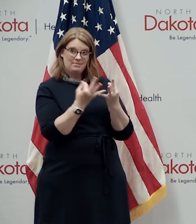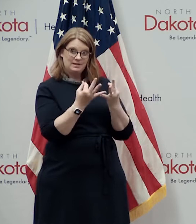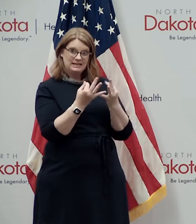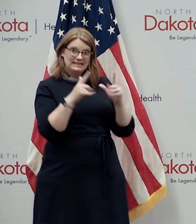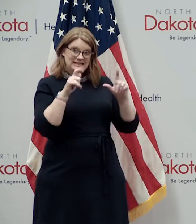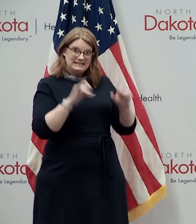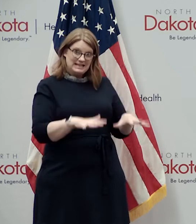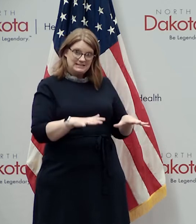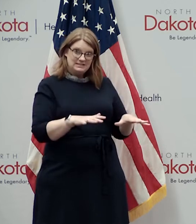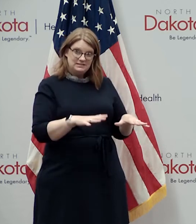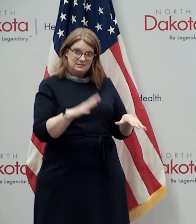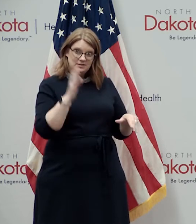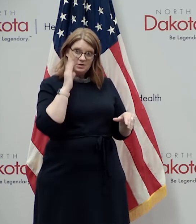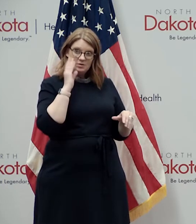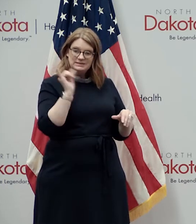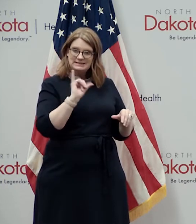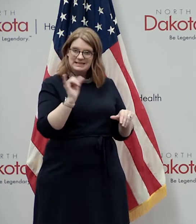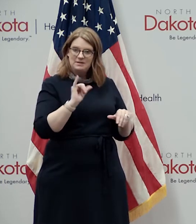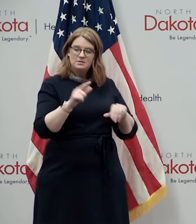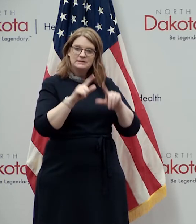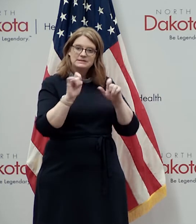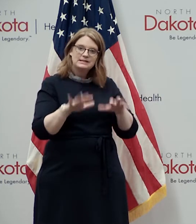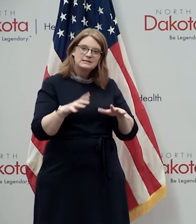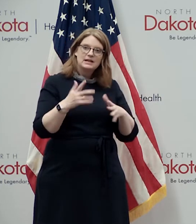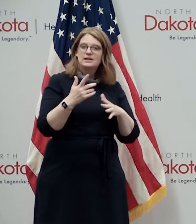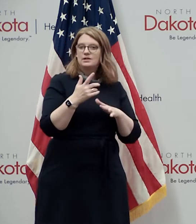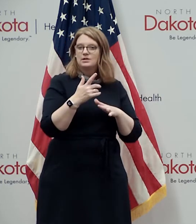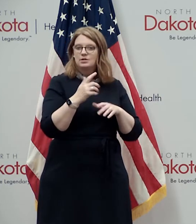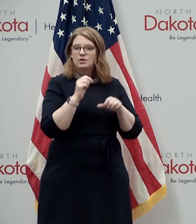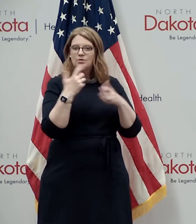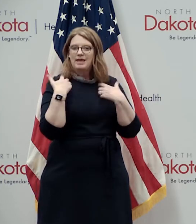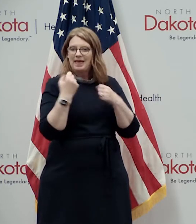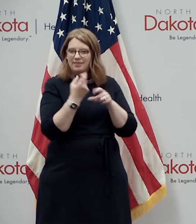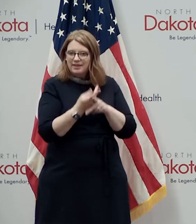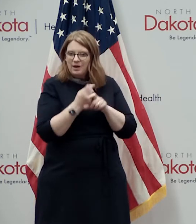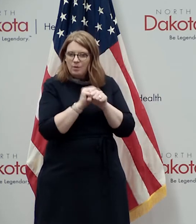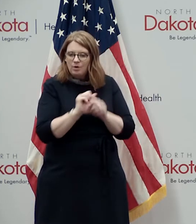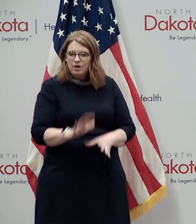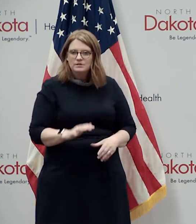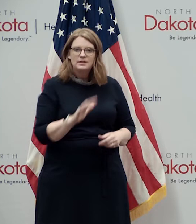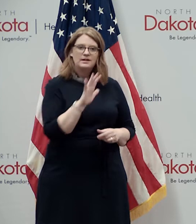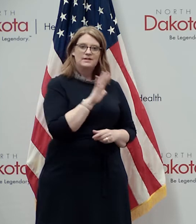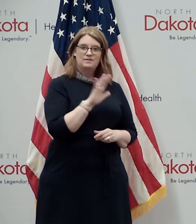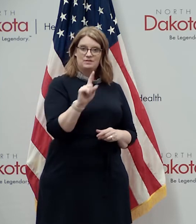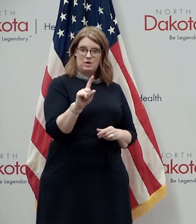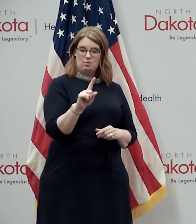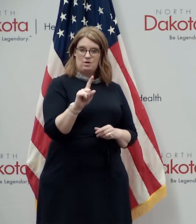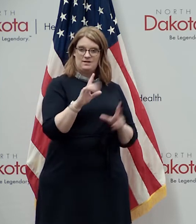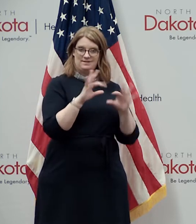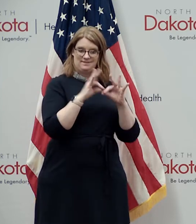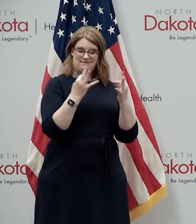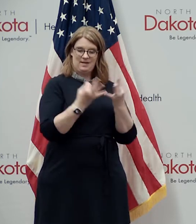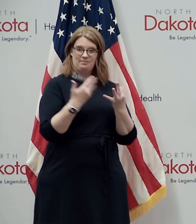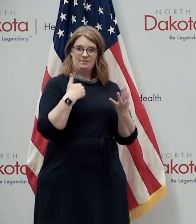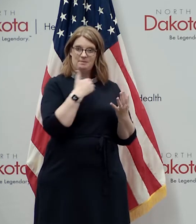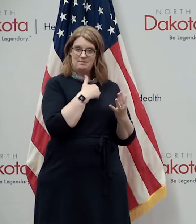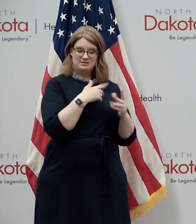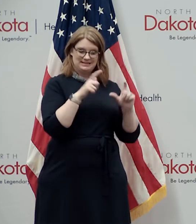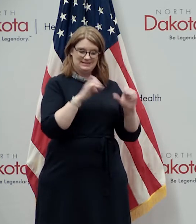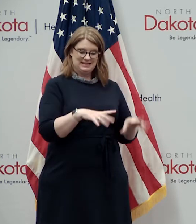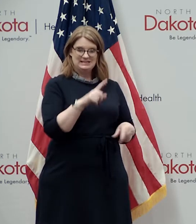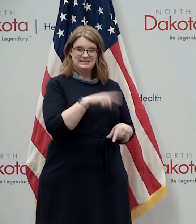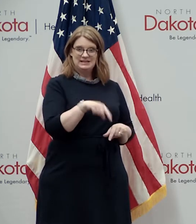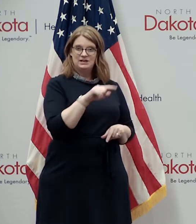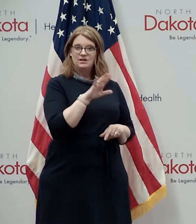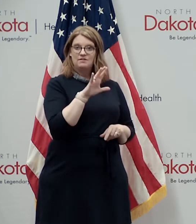tested the same way we're testing long-term care health workers so on friday 51 family members of residents at augusta place were tested for